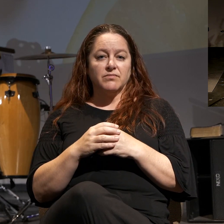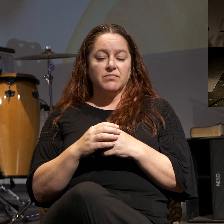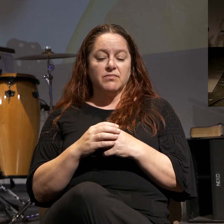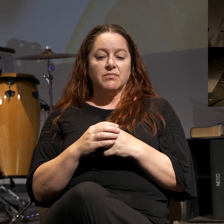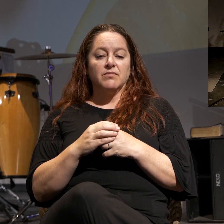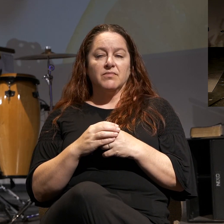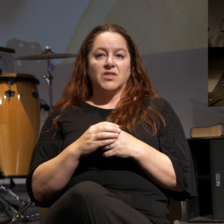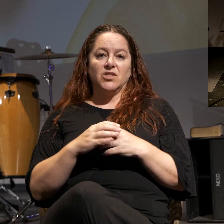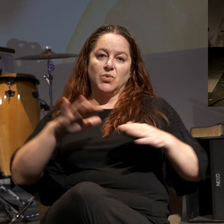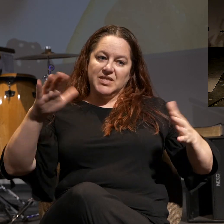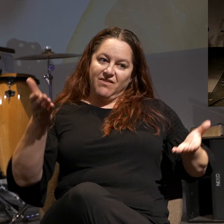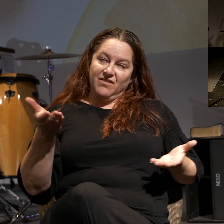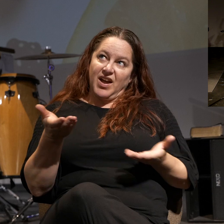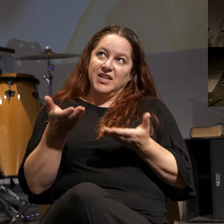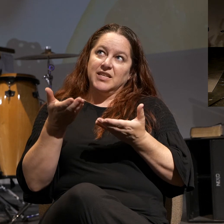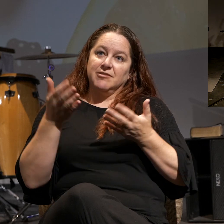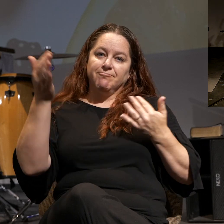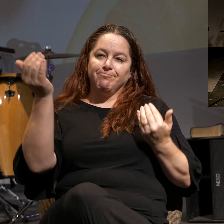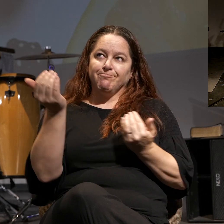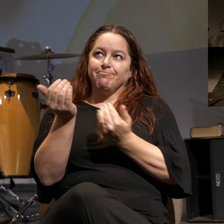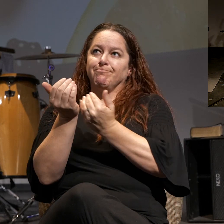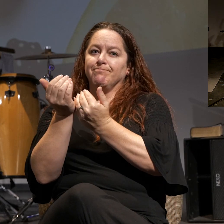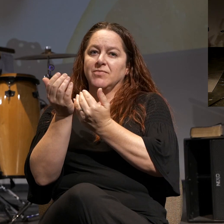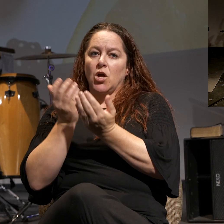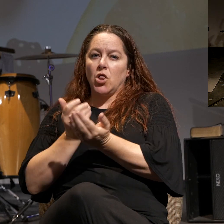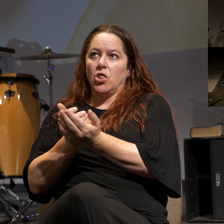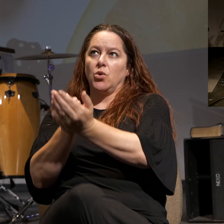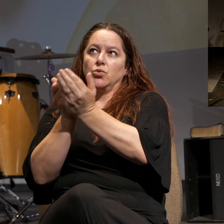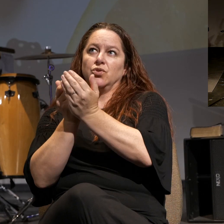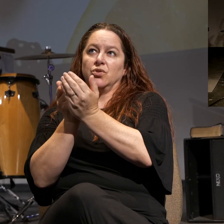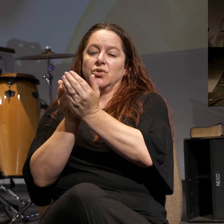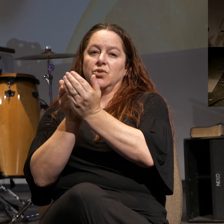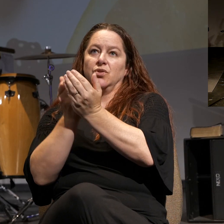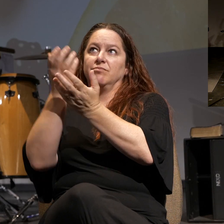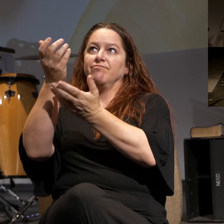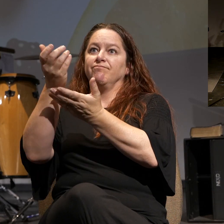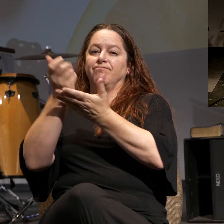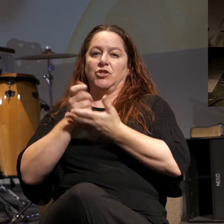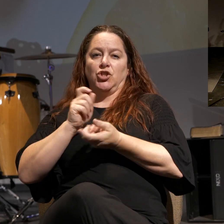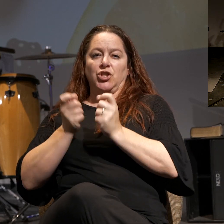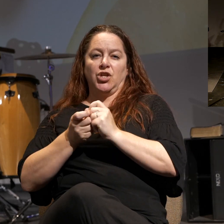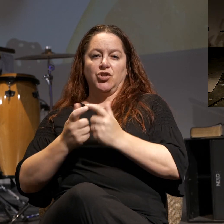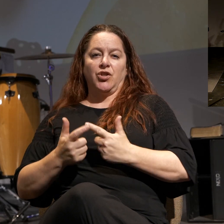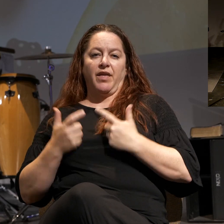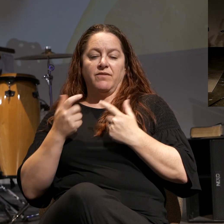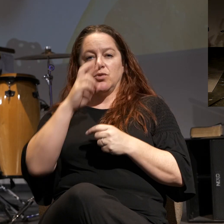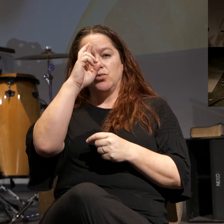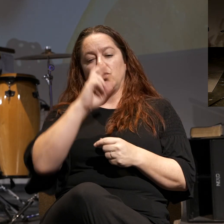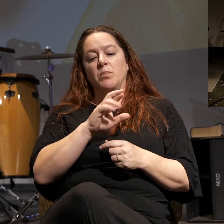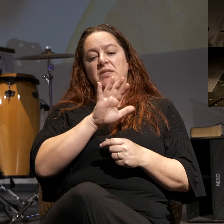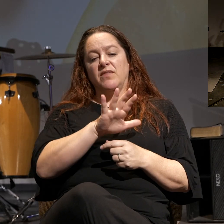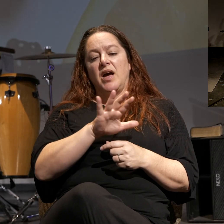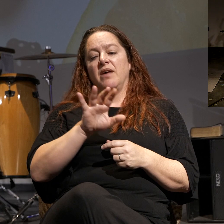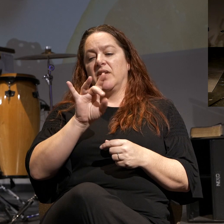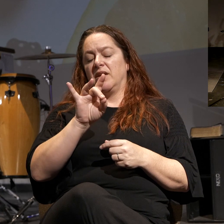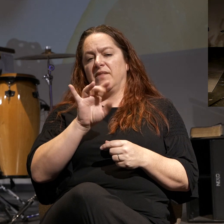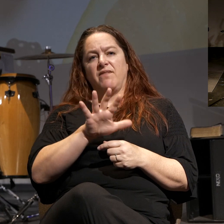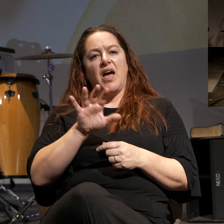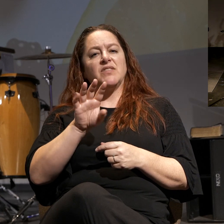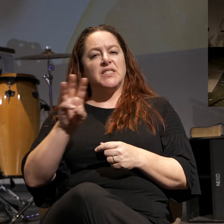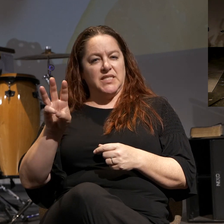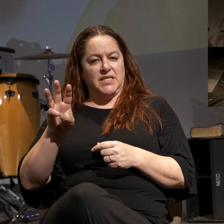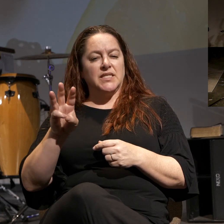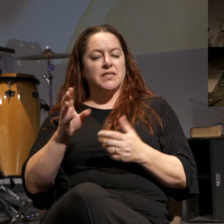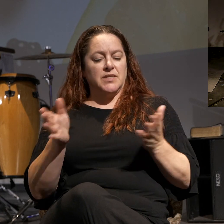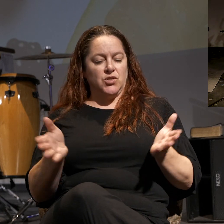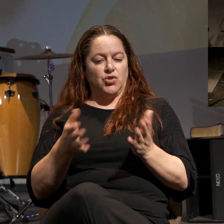So He's inviting us to be closer to Him so that He can change our lives. Romans 8, 5, and 6 are great verses. I'd